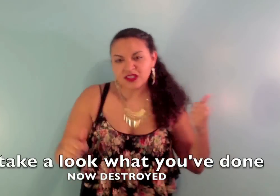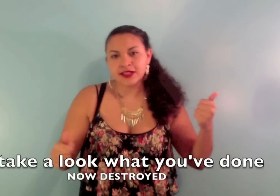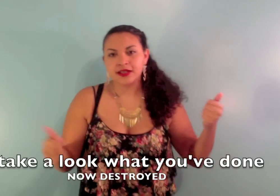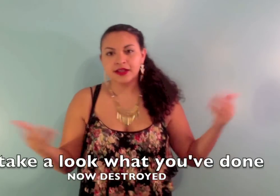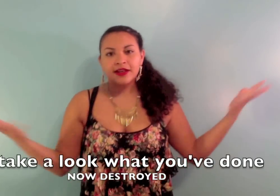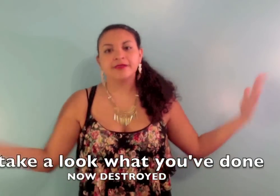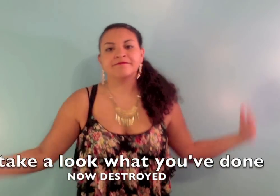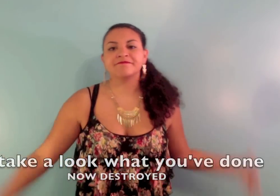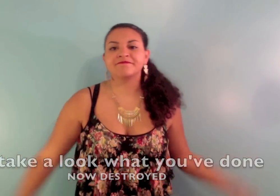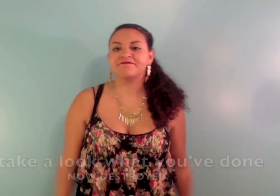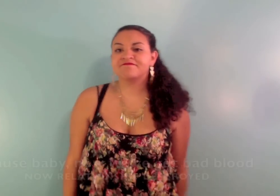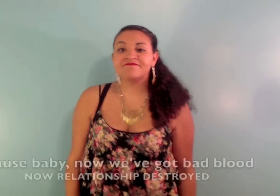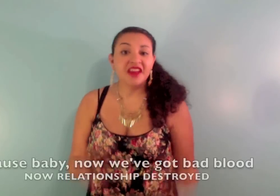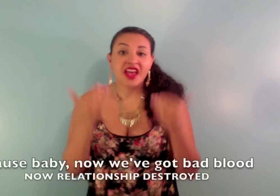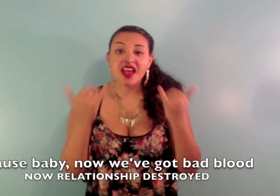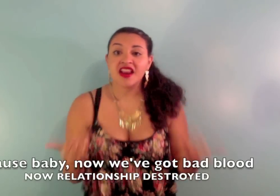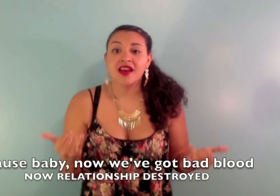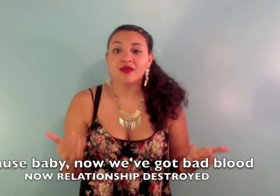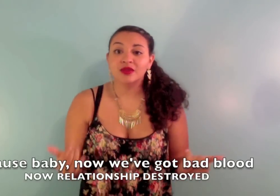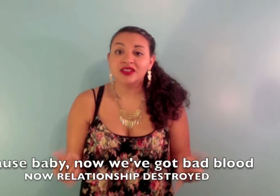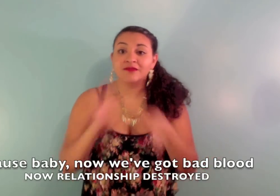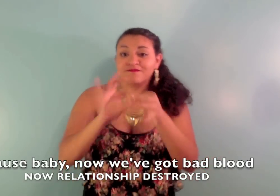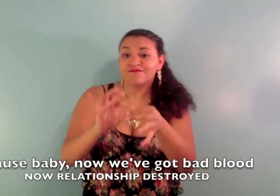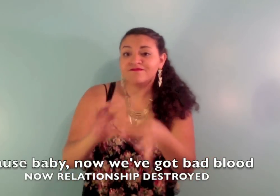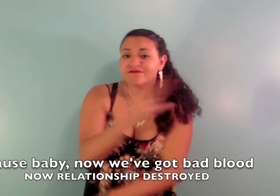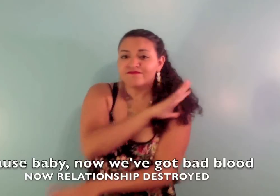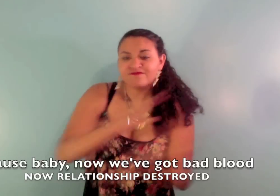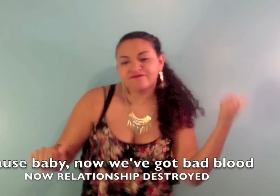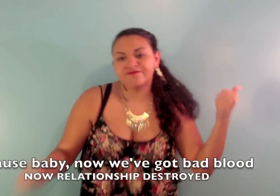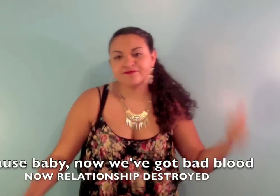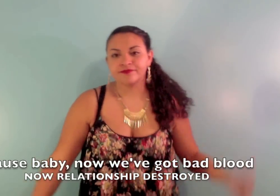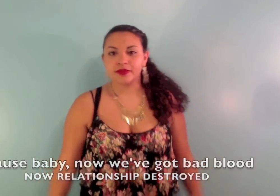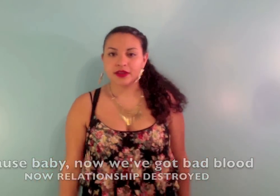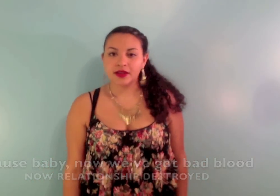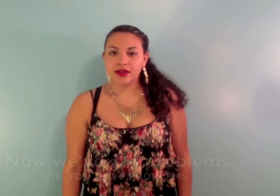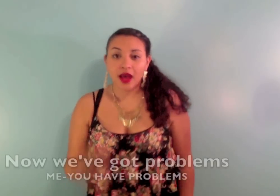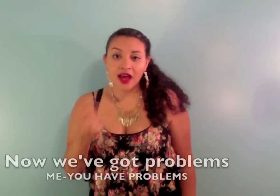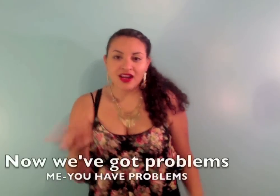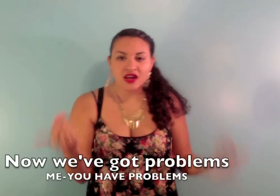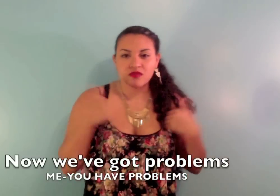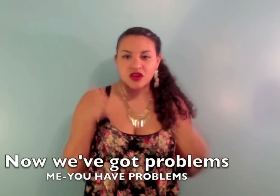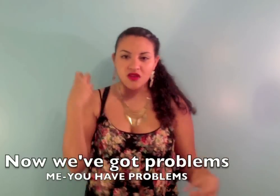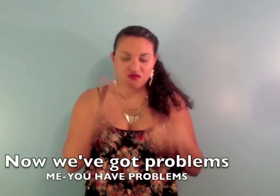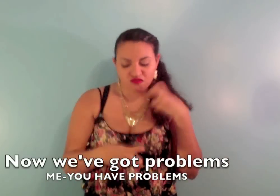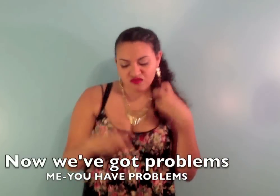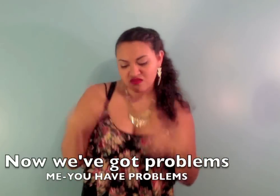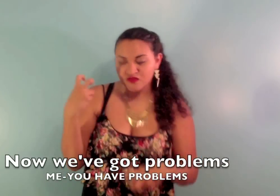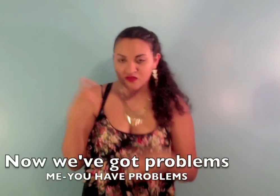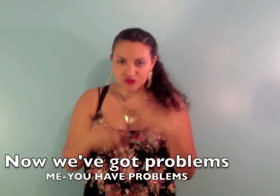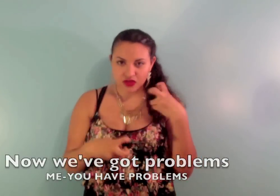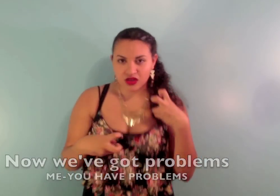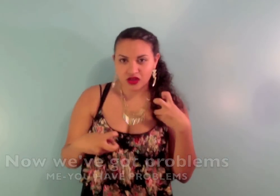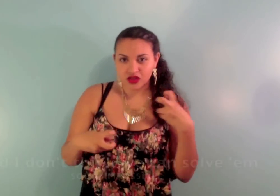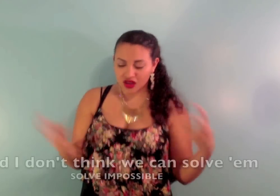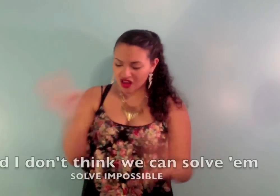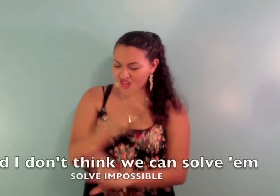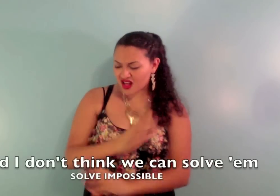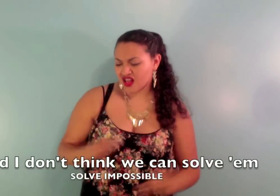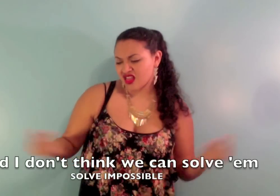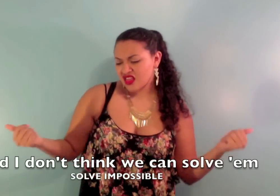done, cause baby now we got bad blood Now we got problems, and I don't think